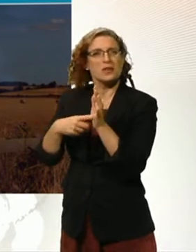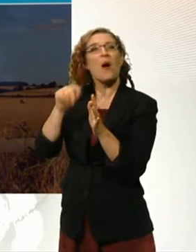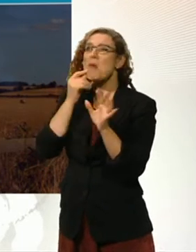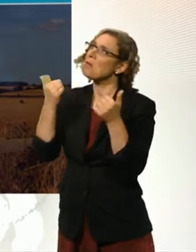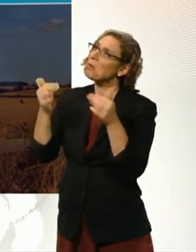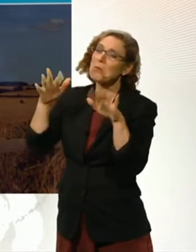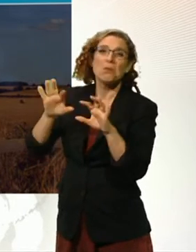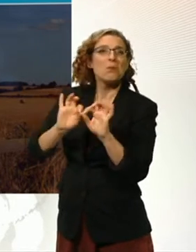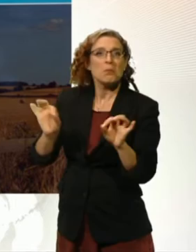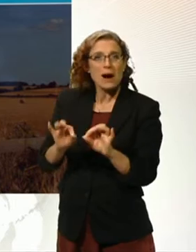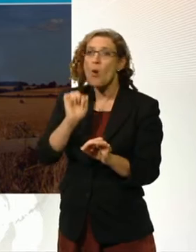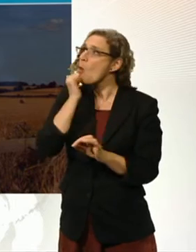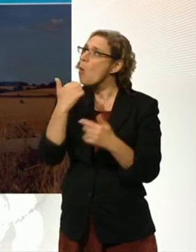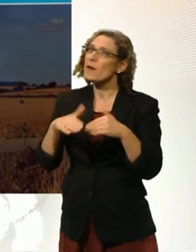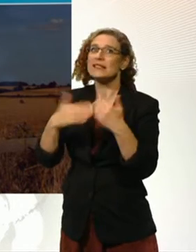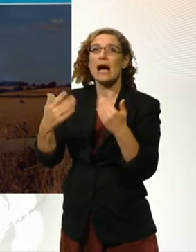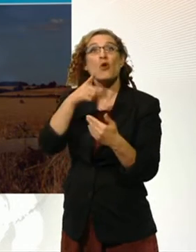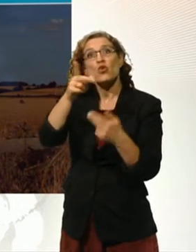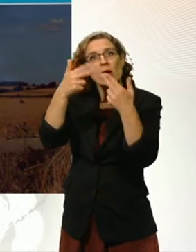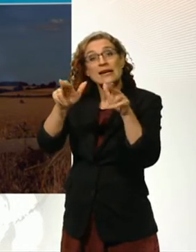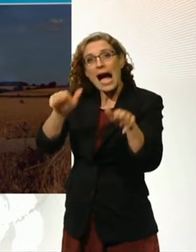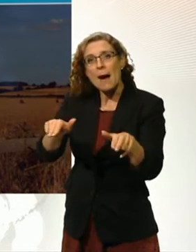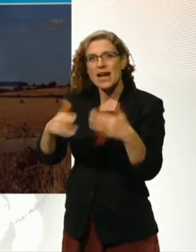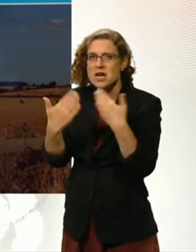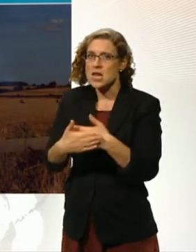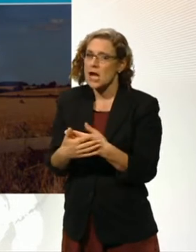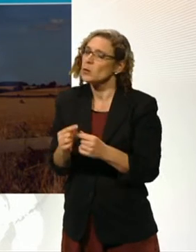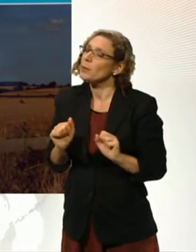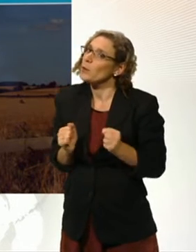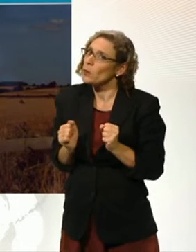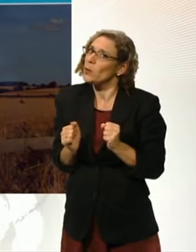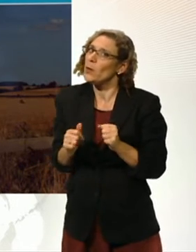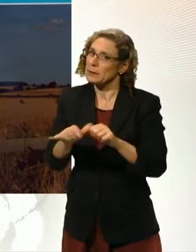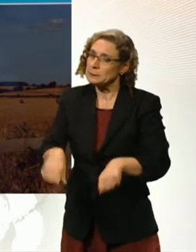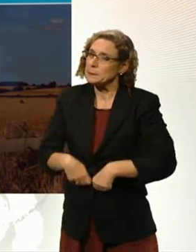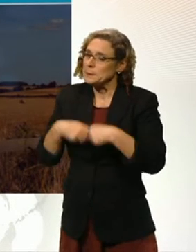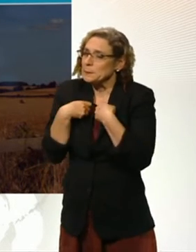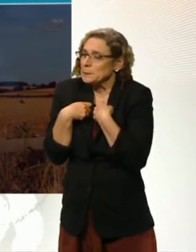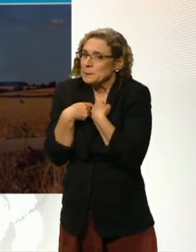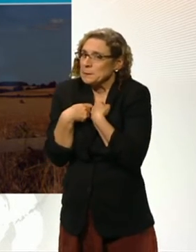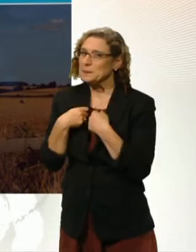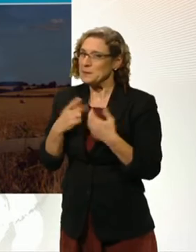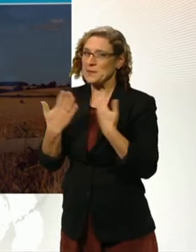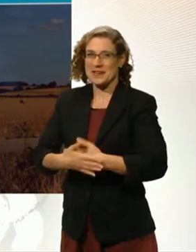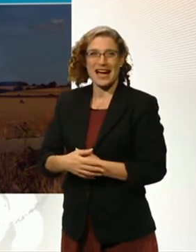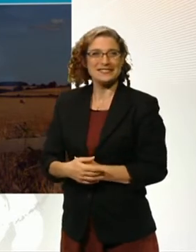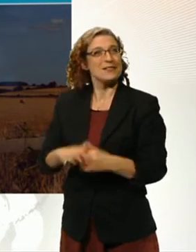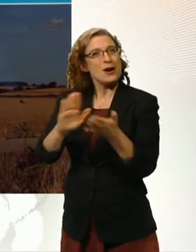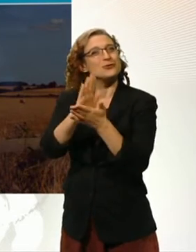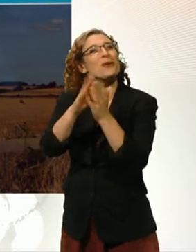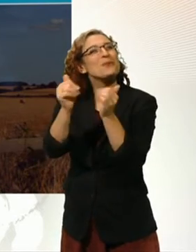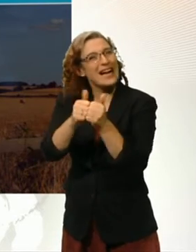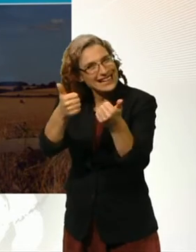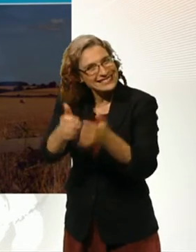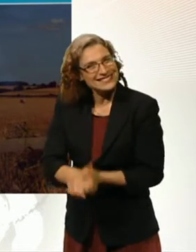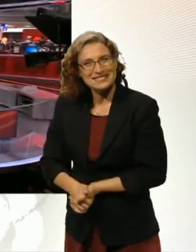warm by day. But if you're off on a camping holiday, certainly take note. Cool by night. That's how it's looking. Whatever you're doing, enjoy your weekend,